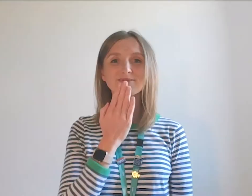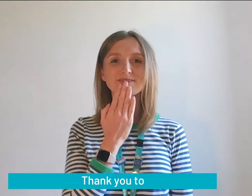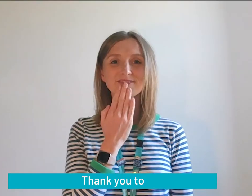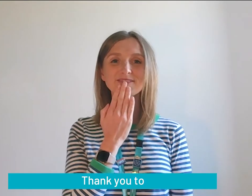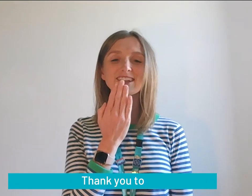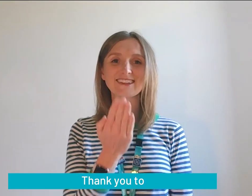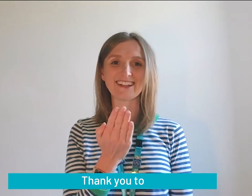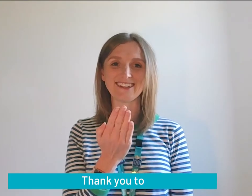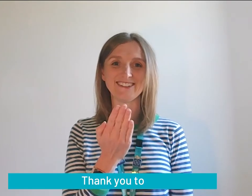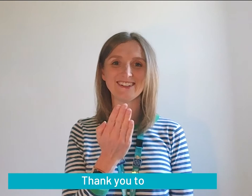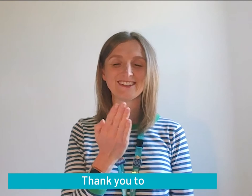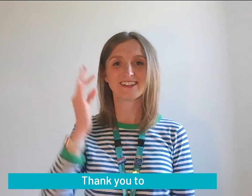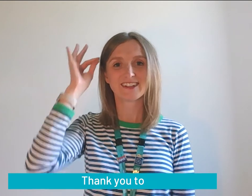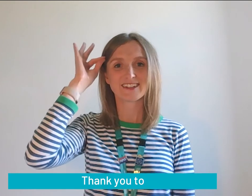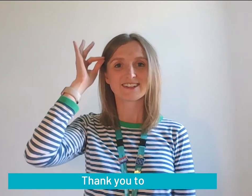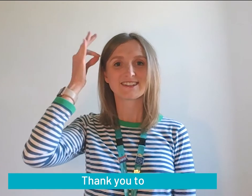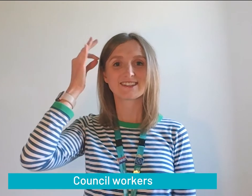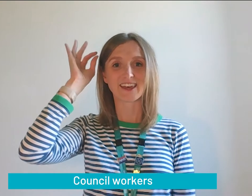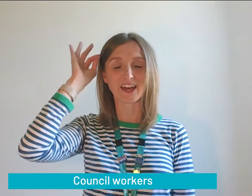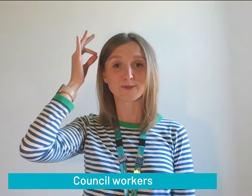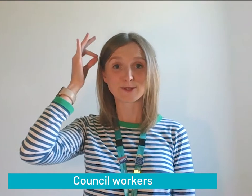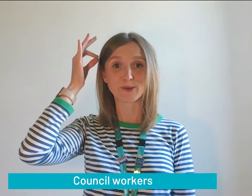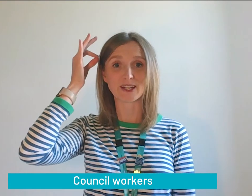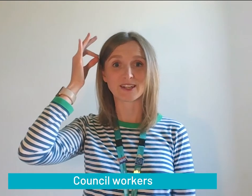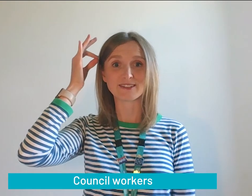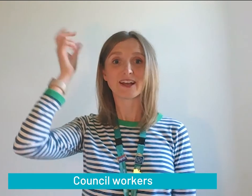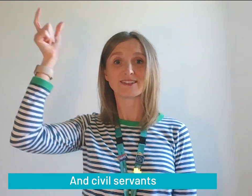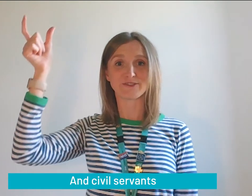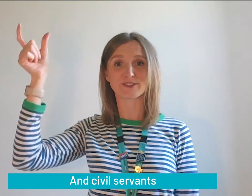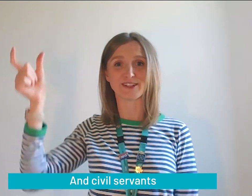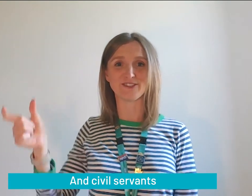Thank you to the council workers and civil servants.